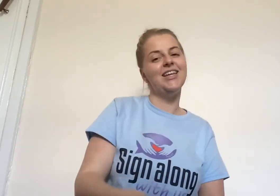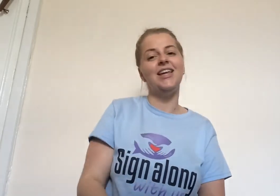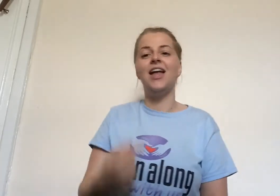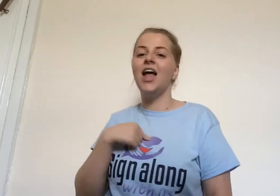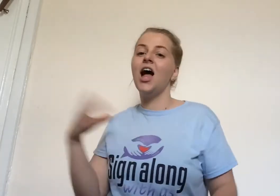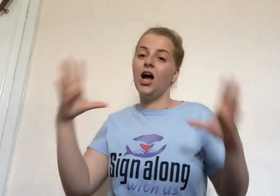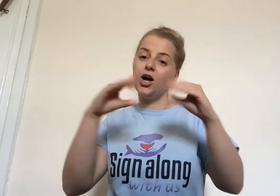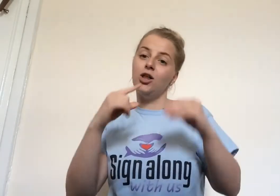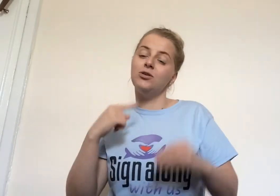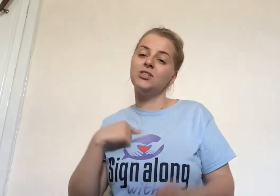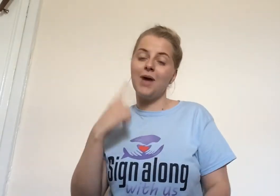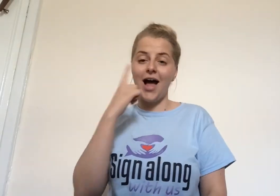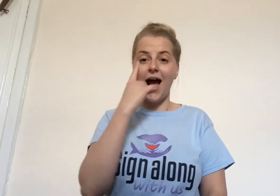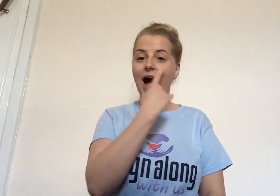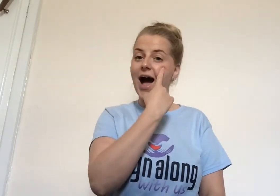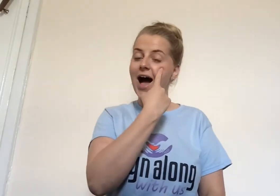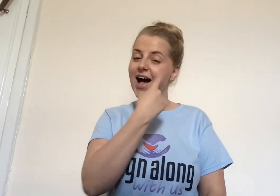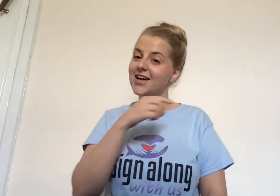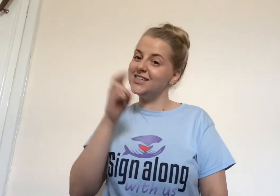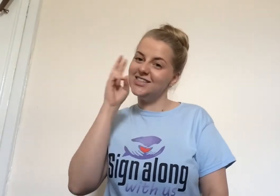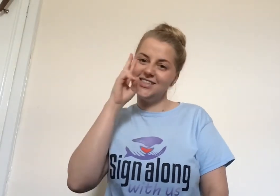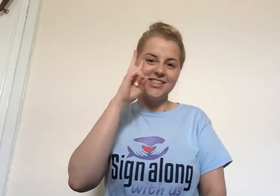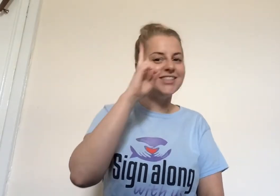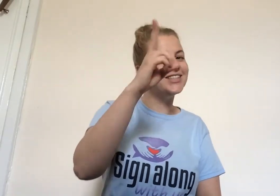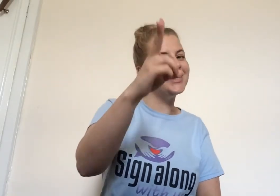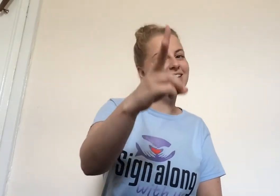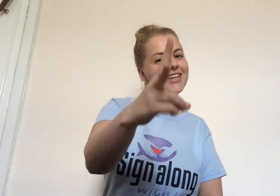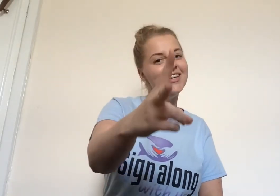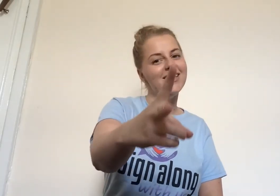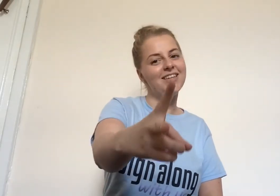see I close my eyes to see